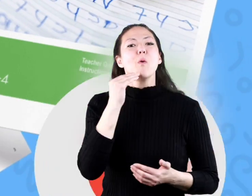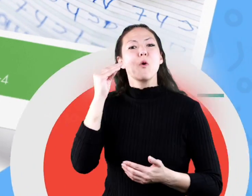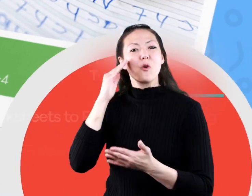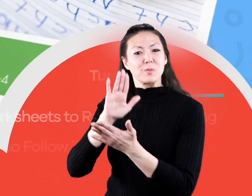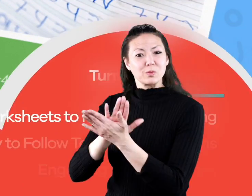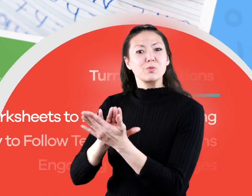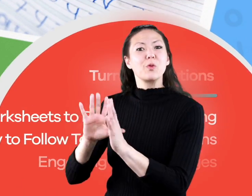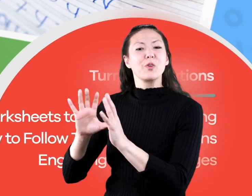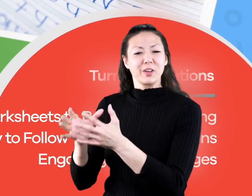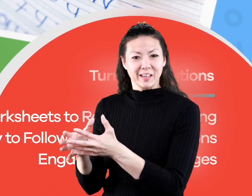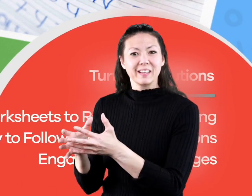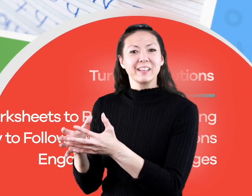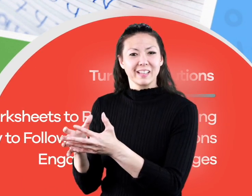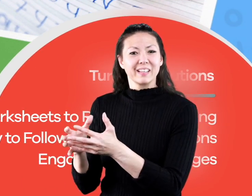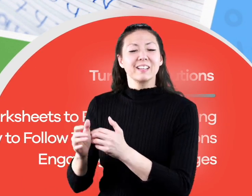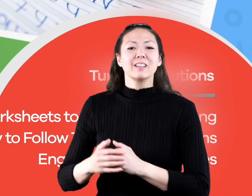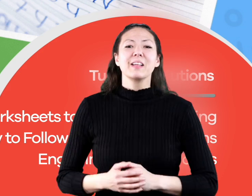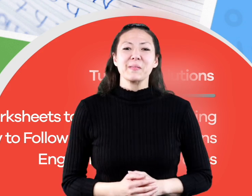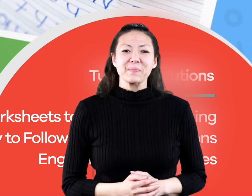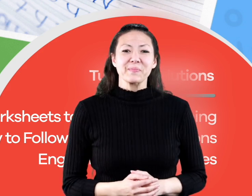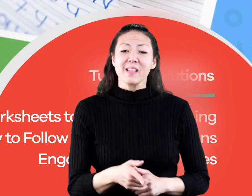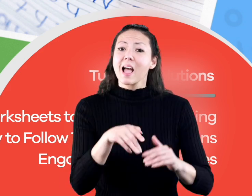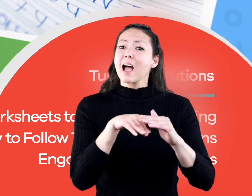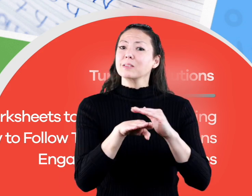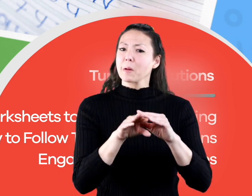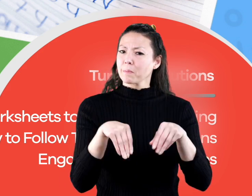turnkey solutions for teachers and homeschoolers.